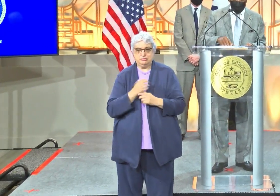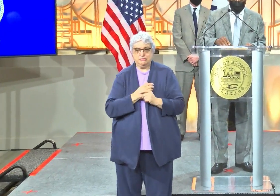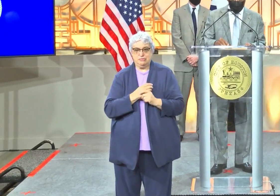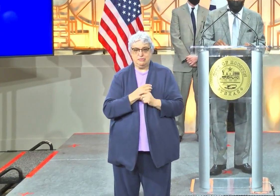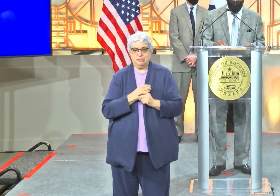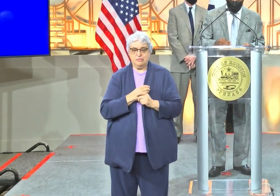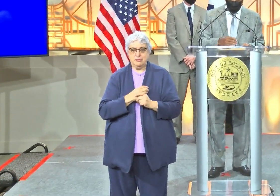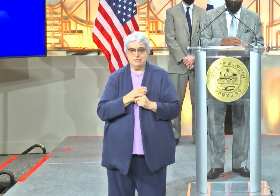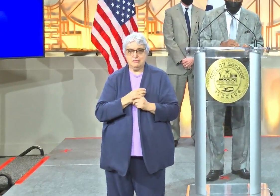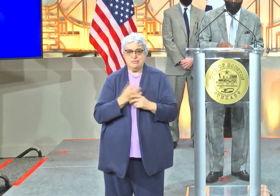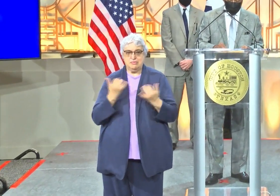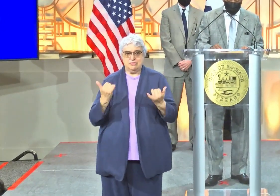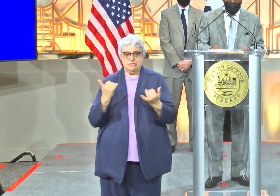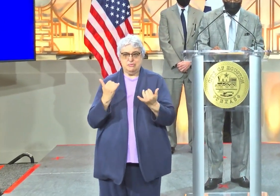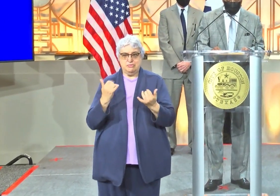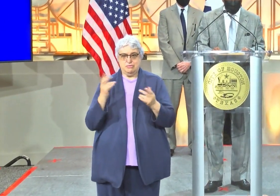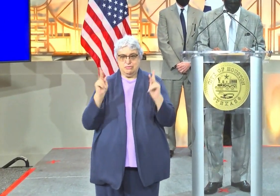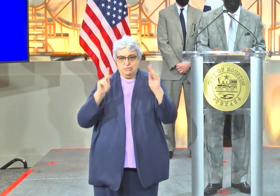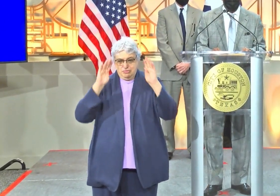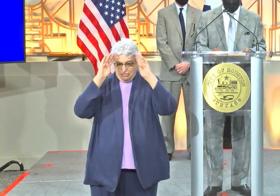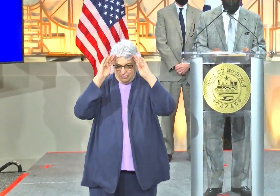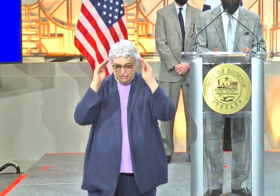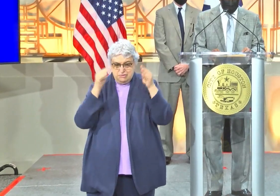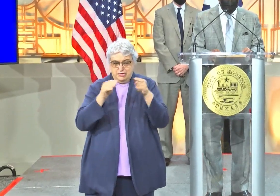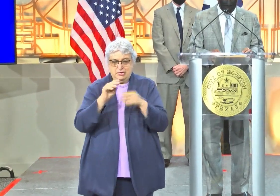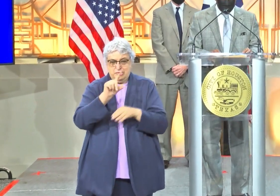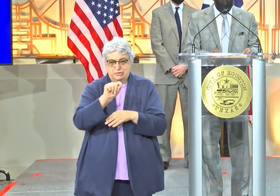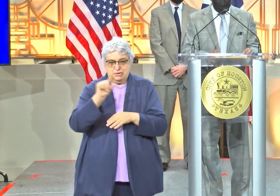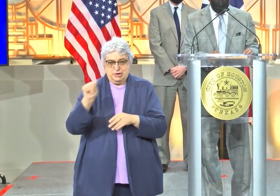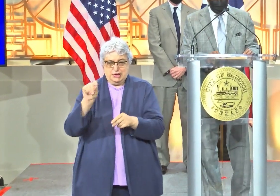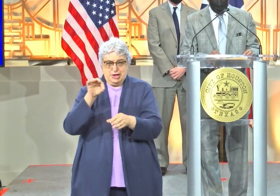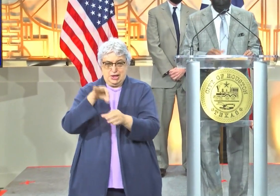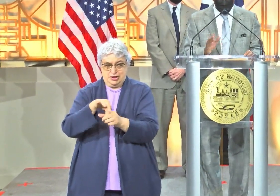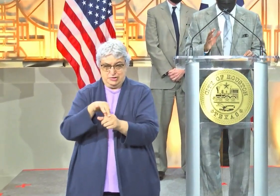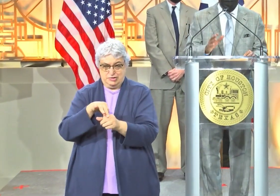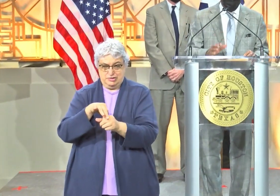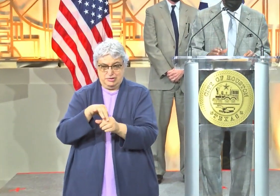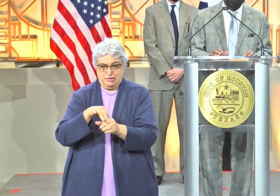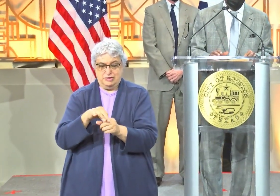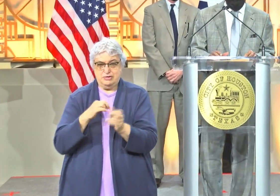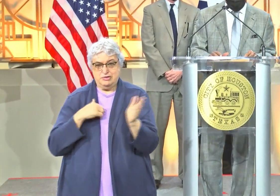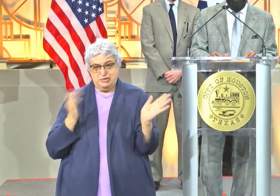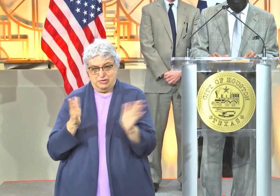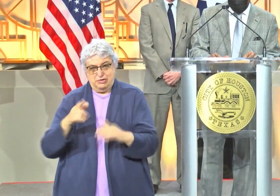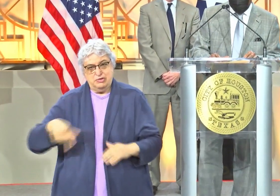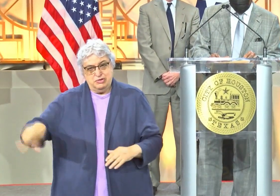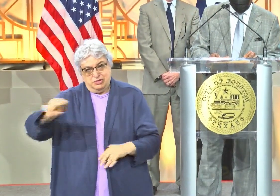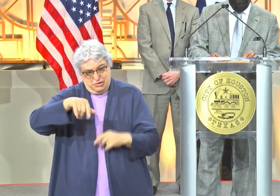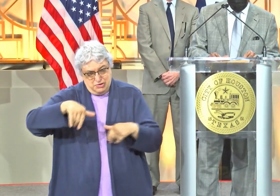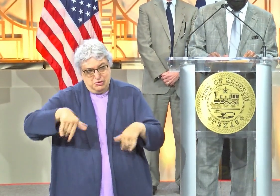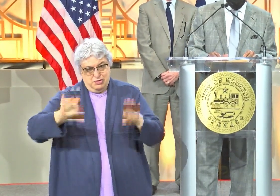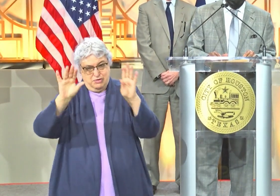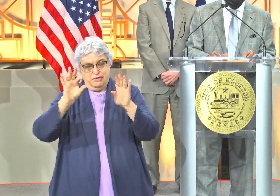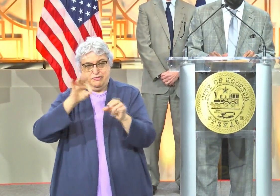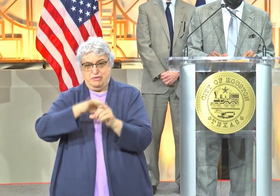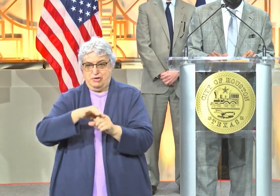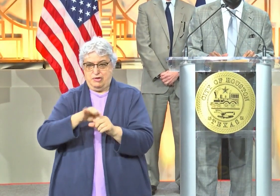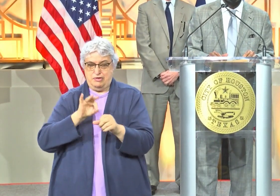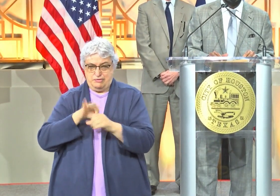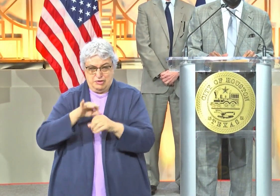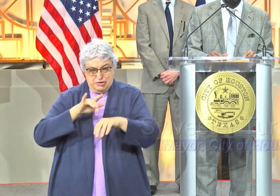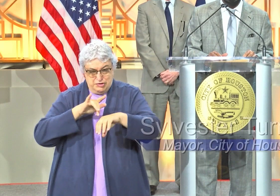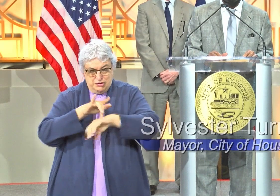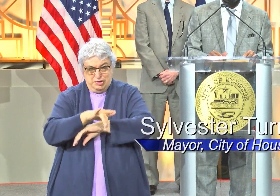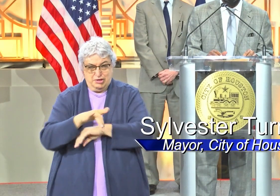Look, at a time when everyone is focusing on the 2020 election, and I do want to encourage people to vote, and to vote early